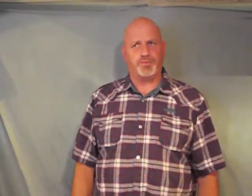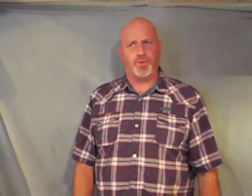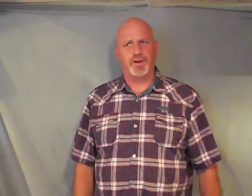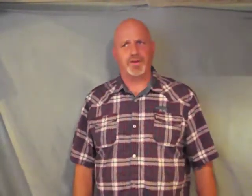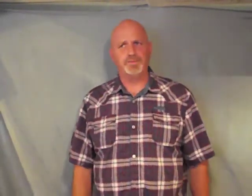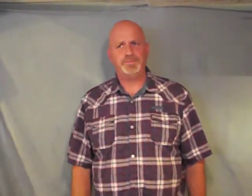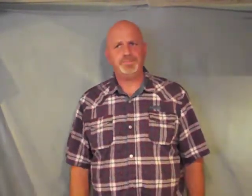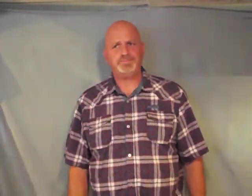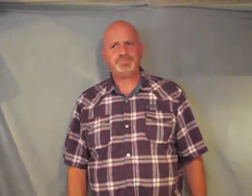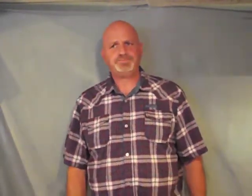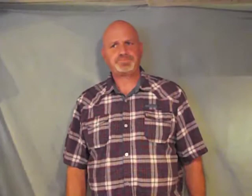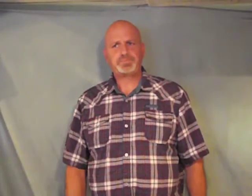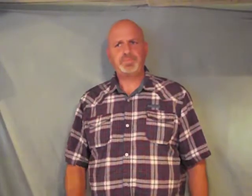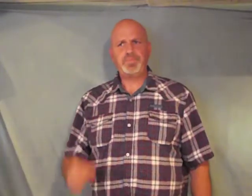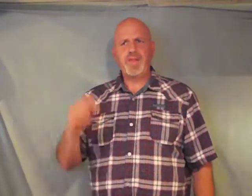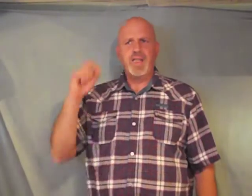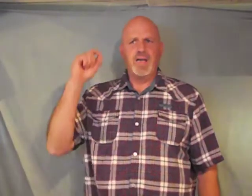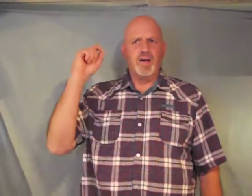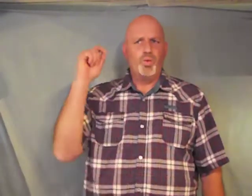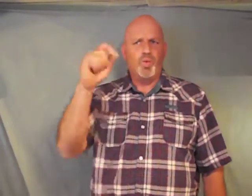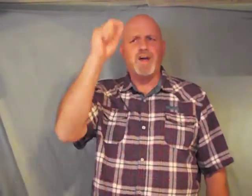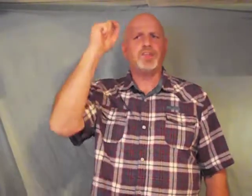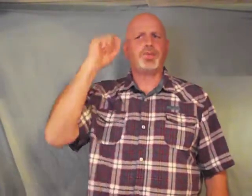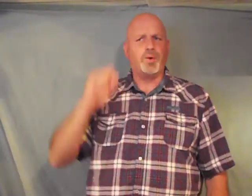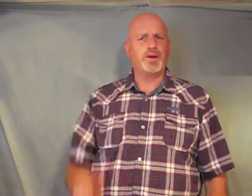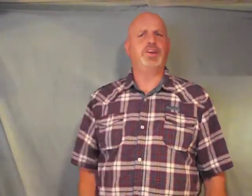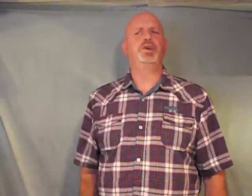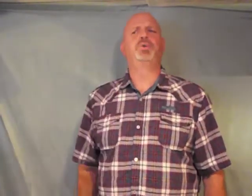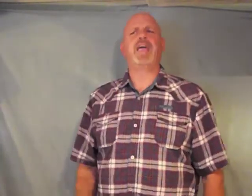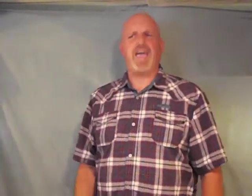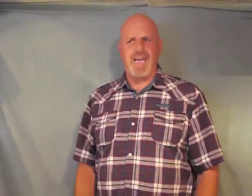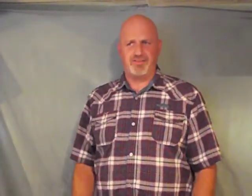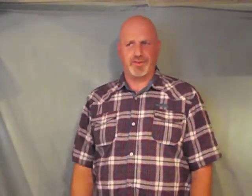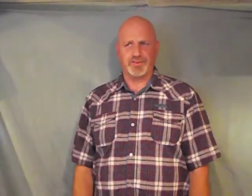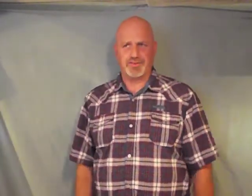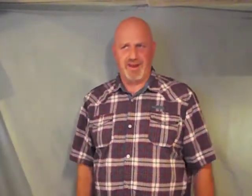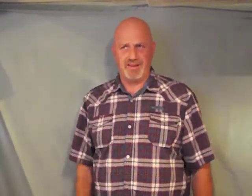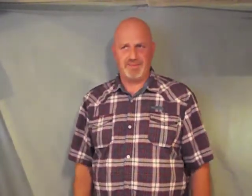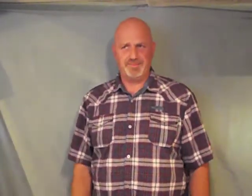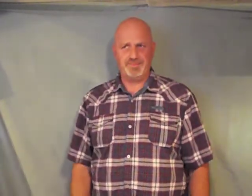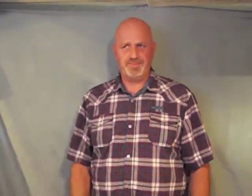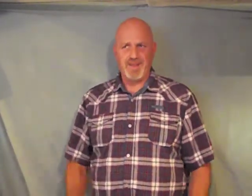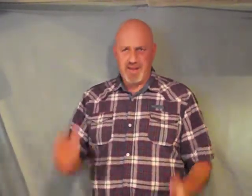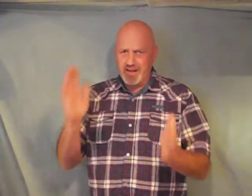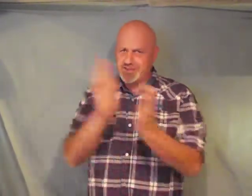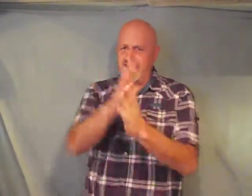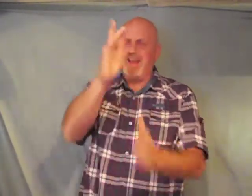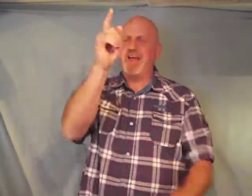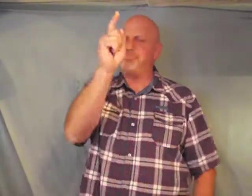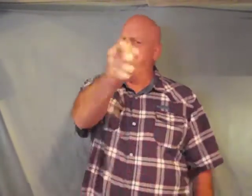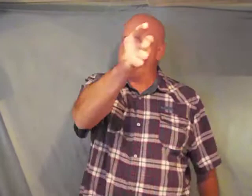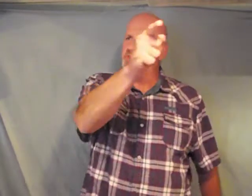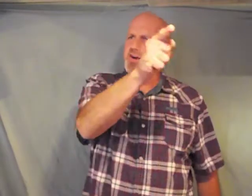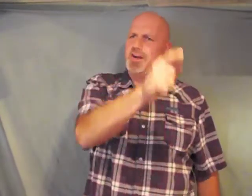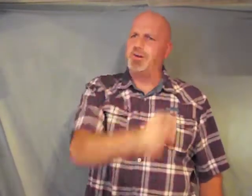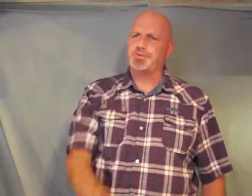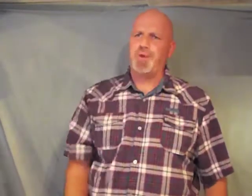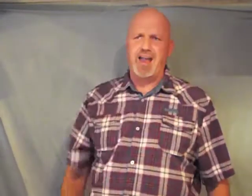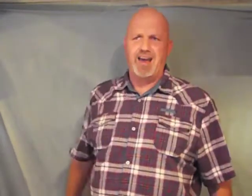for you what authority do we have over Satan Satan I put you on notice right now